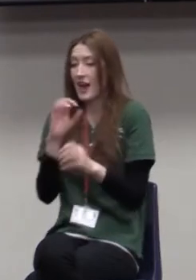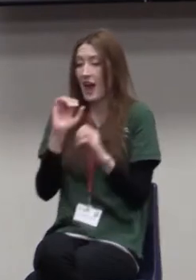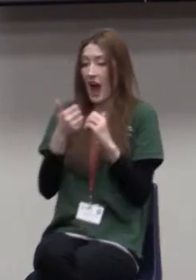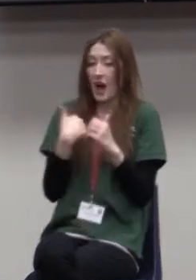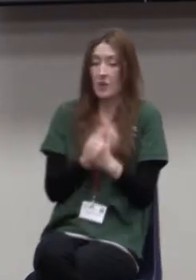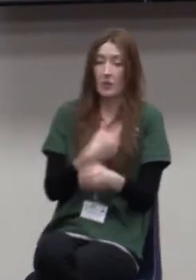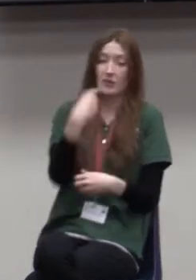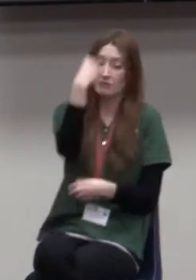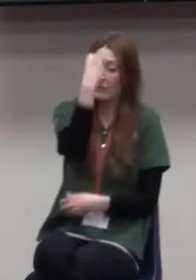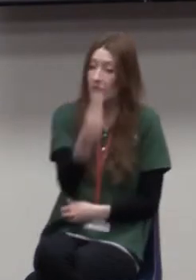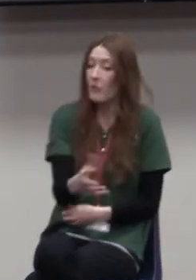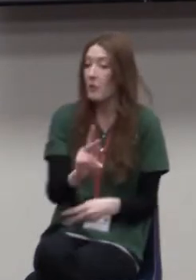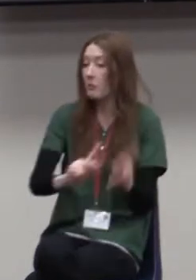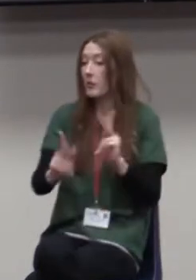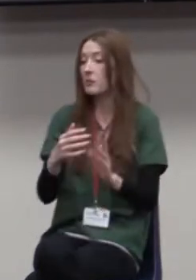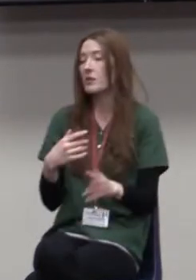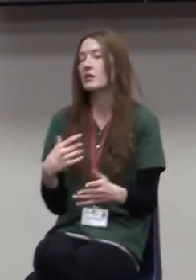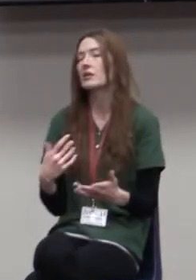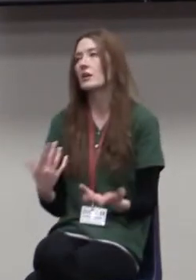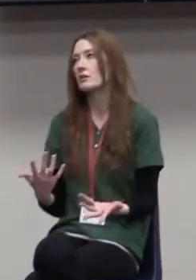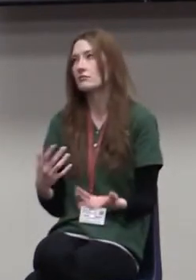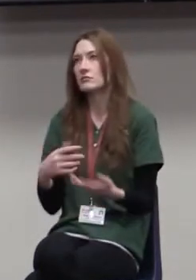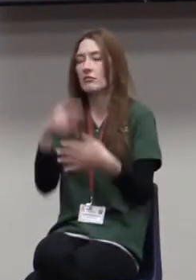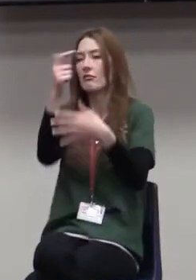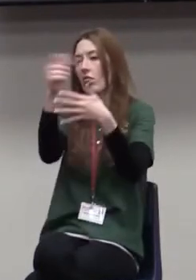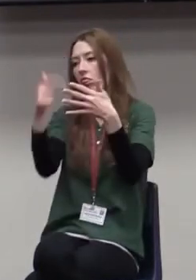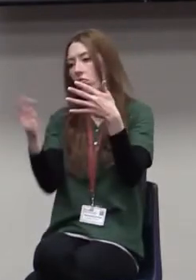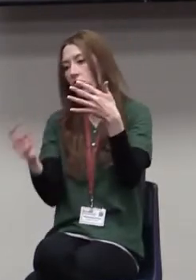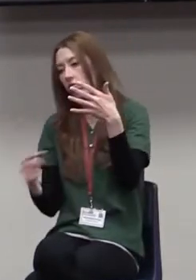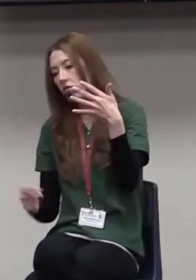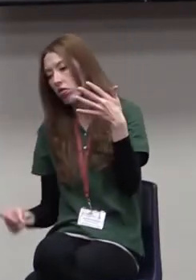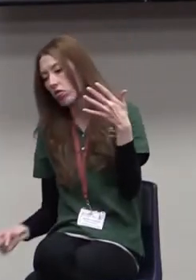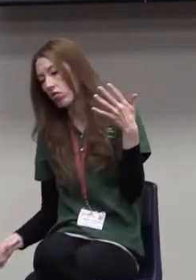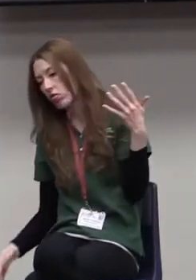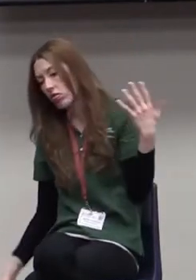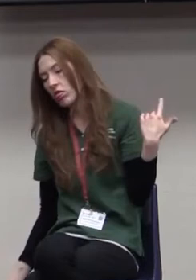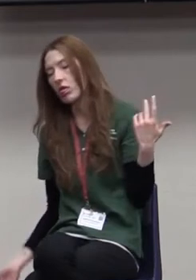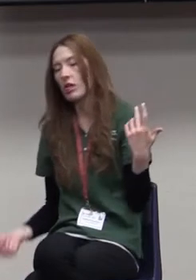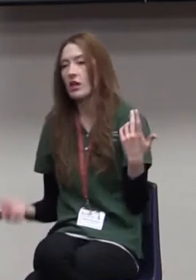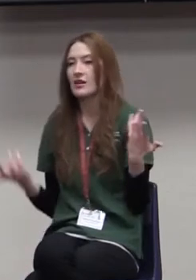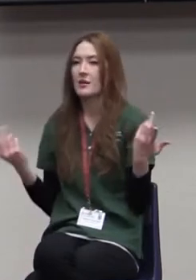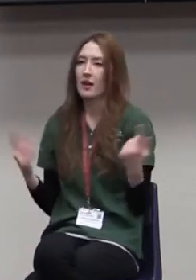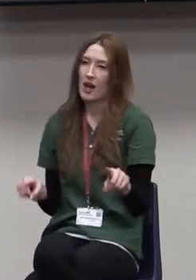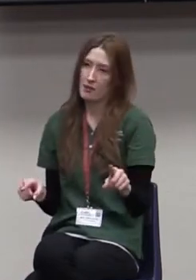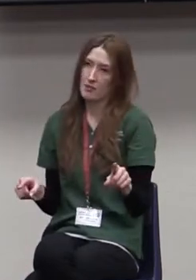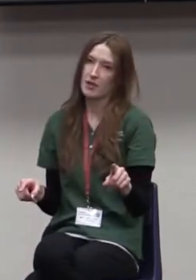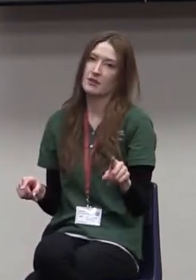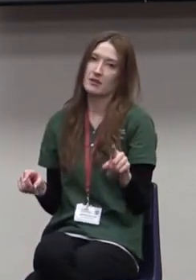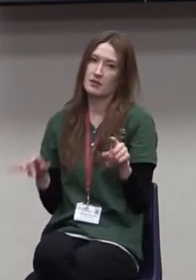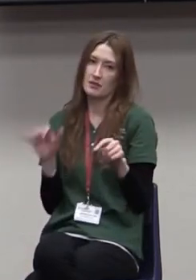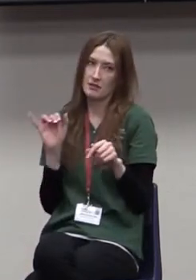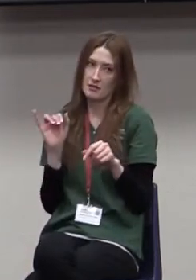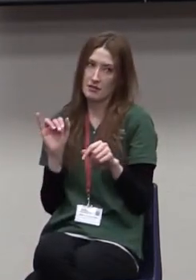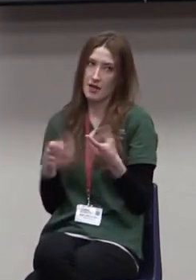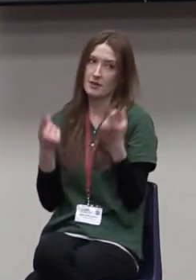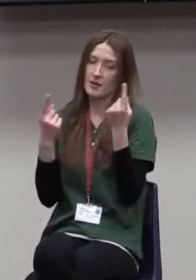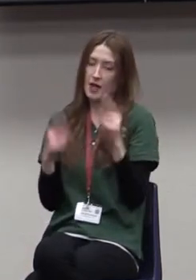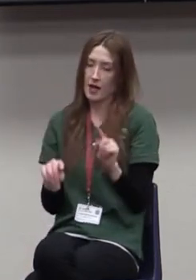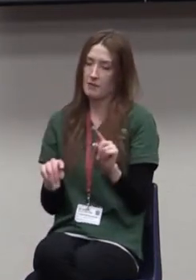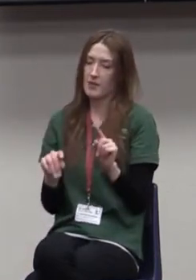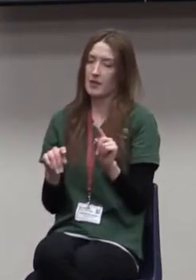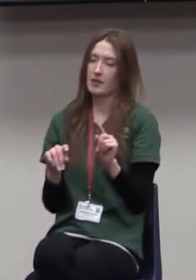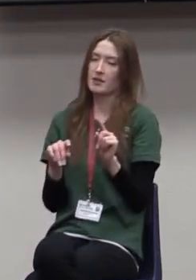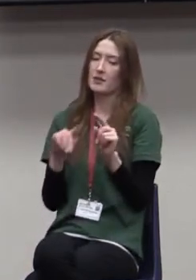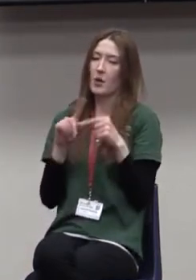get them all back? You see, that's what happens when they get into this danger zone.